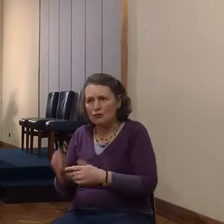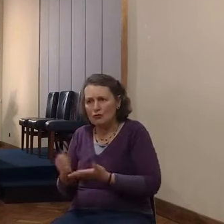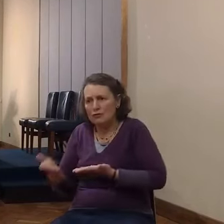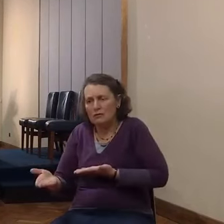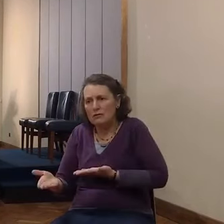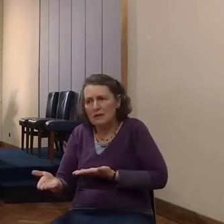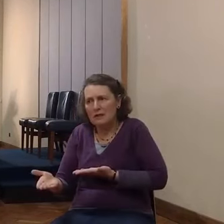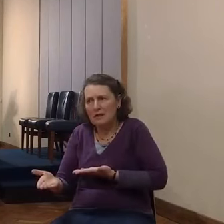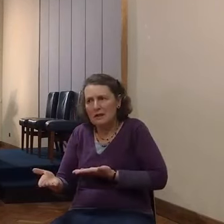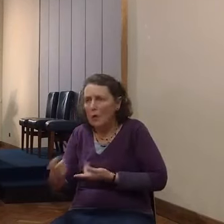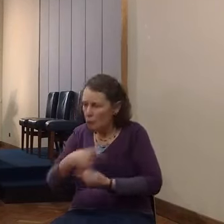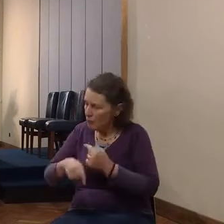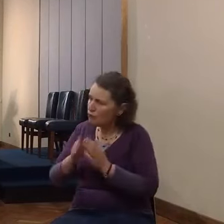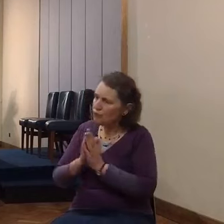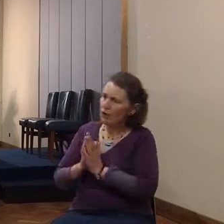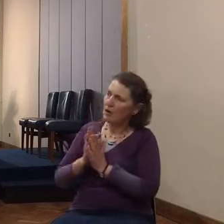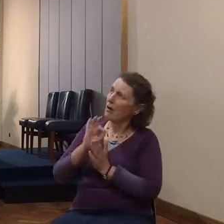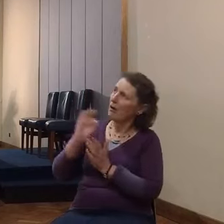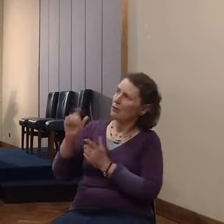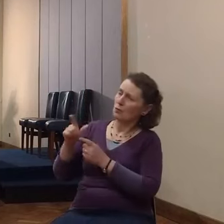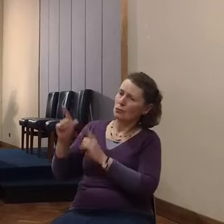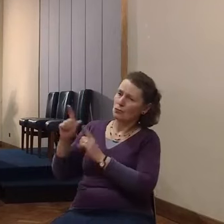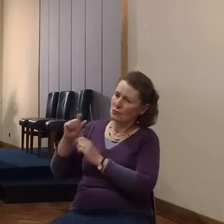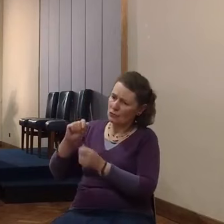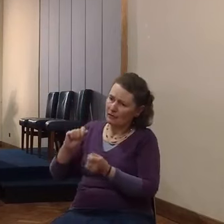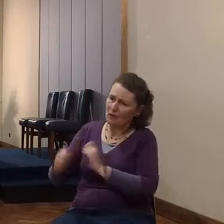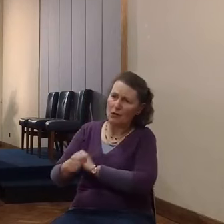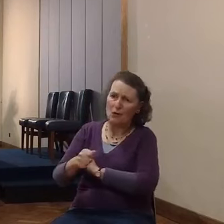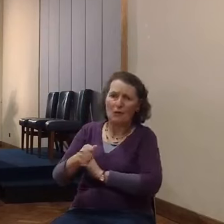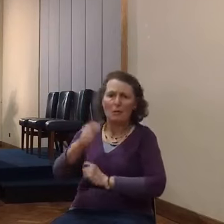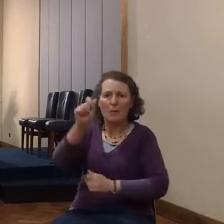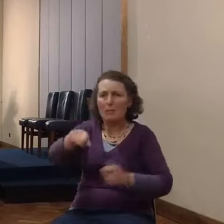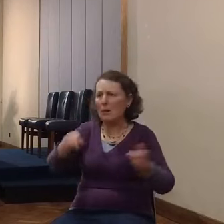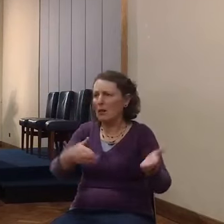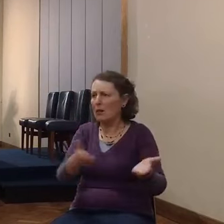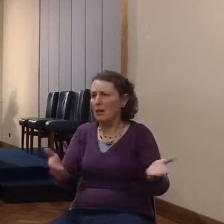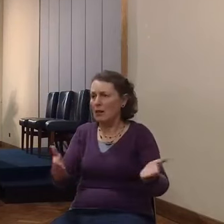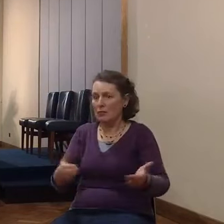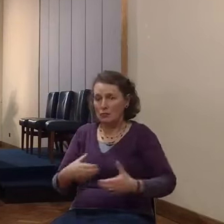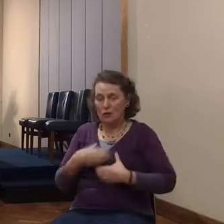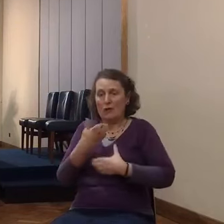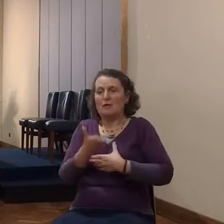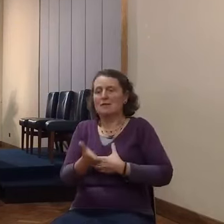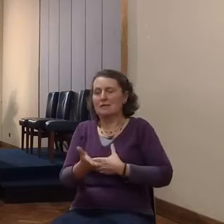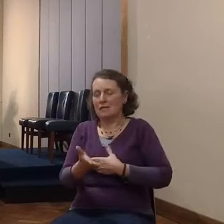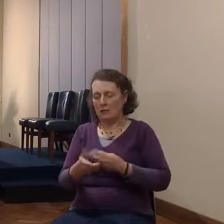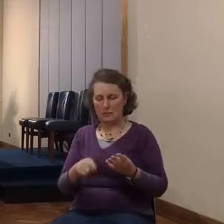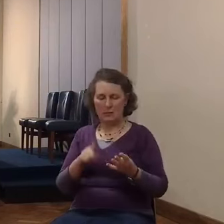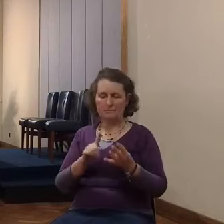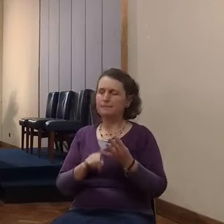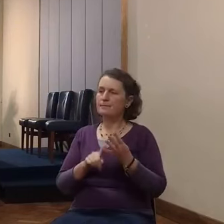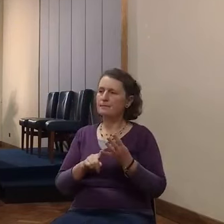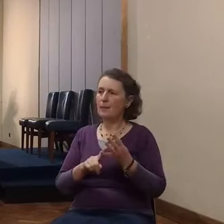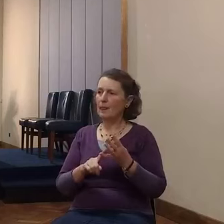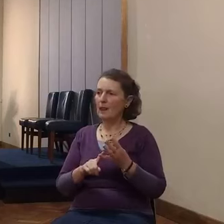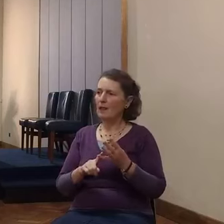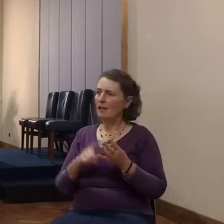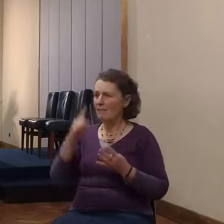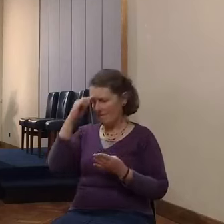conversion by the power of God. And then we note the unselfishness of faith, a grand